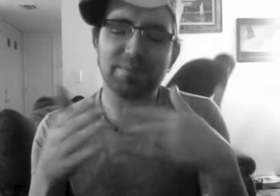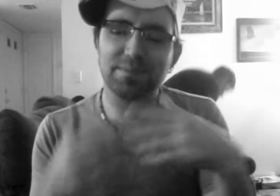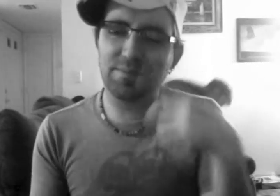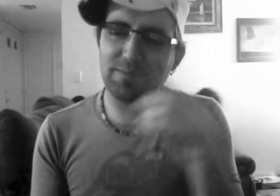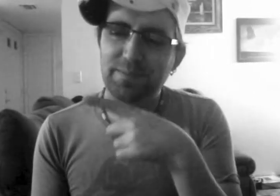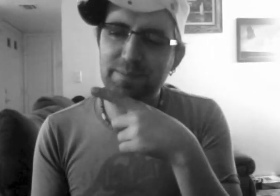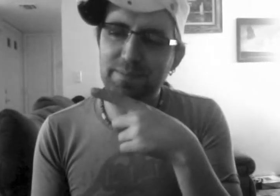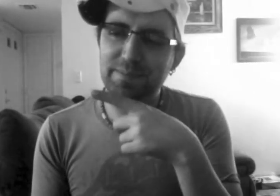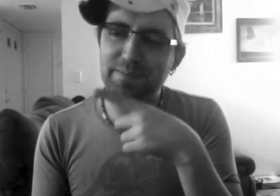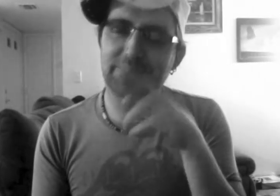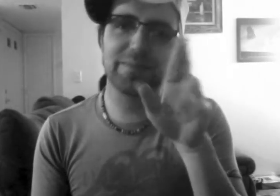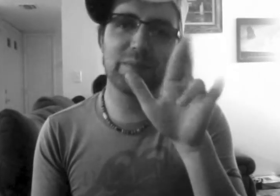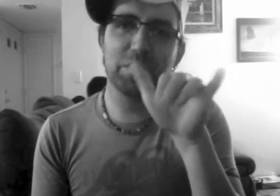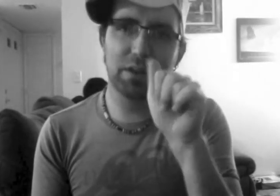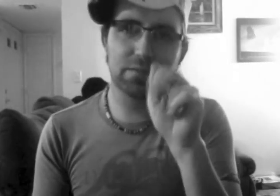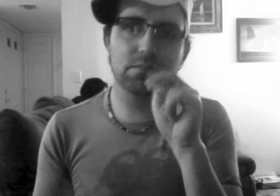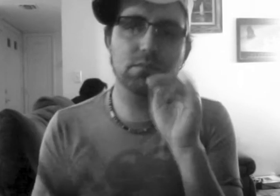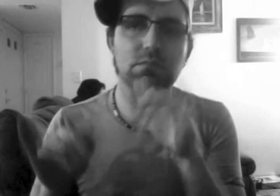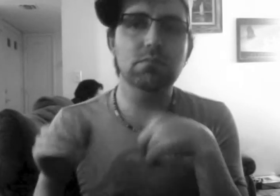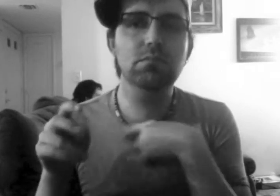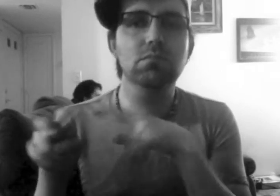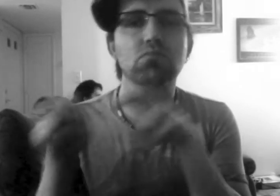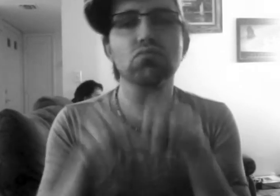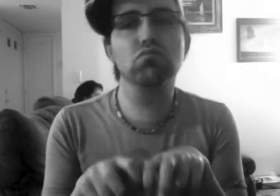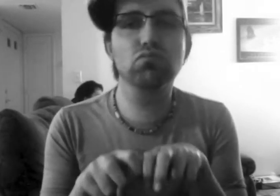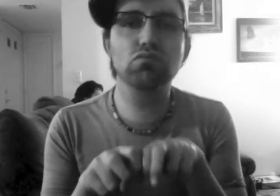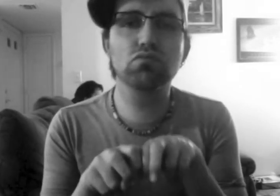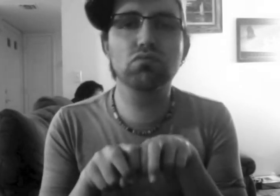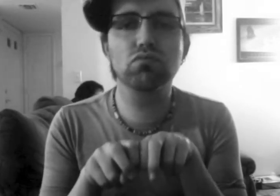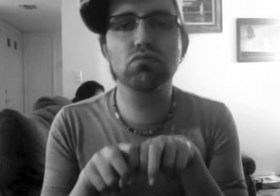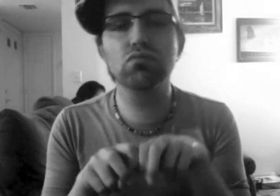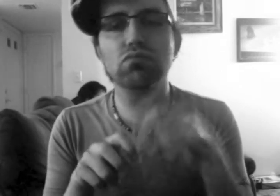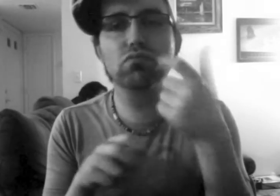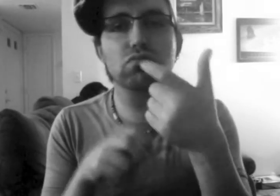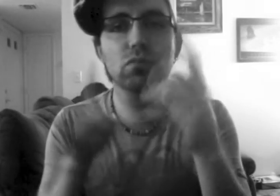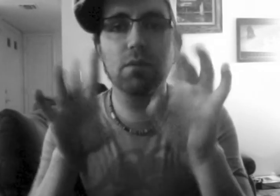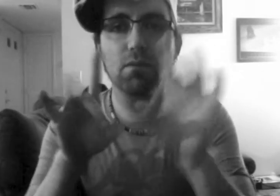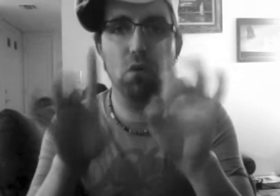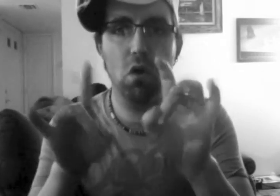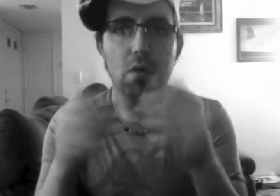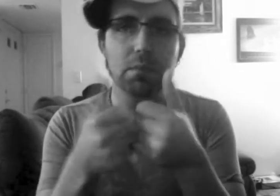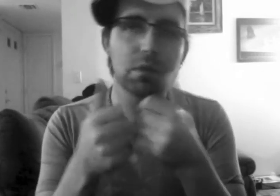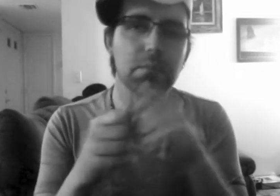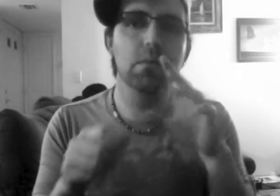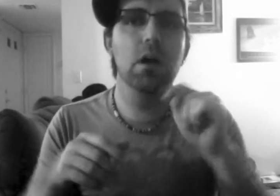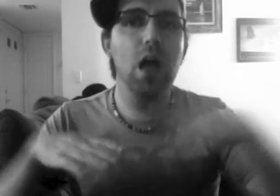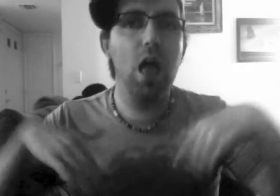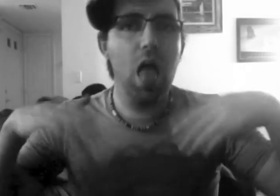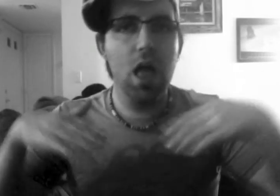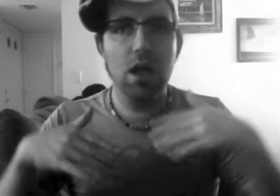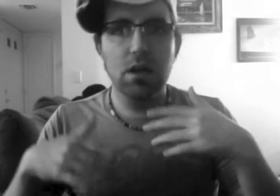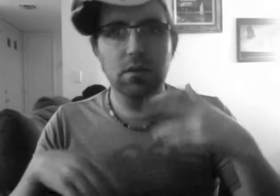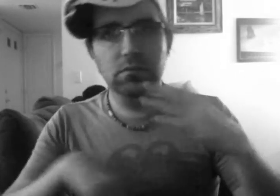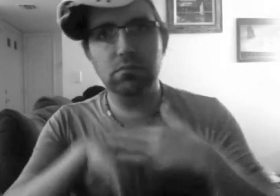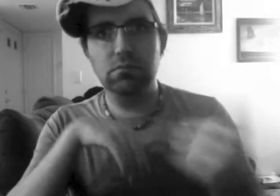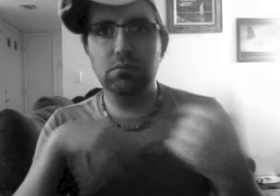a dream this has been. What a dream I'm in. Why it's almost